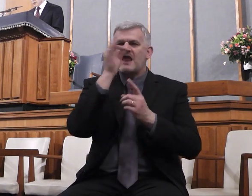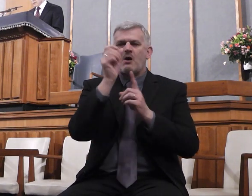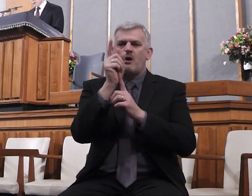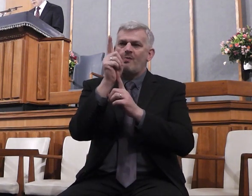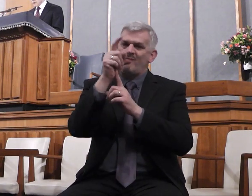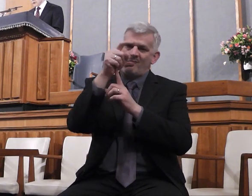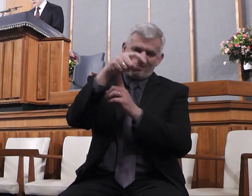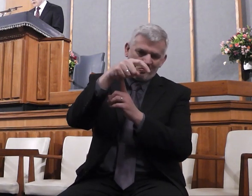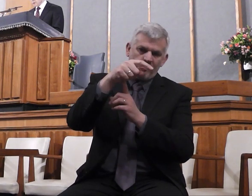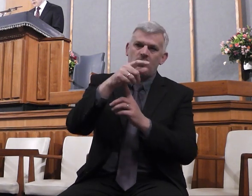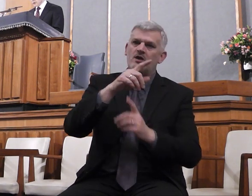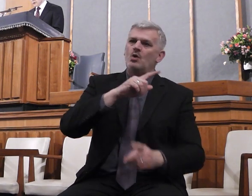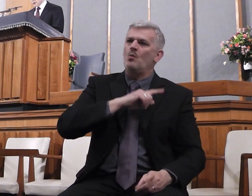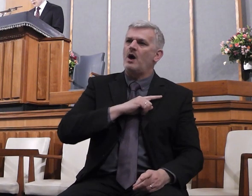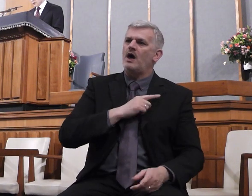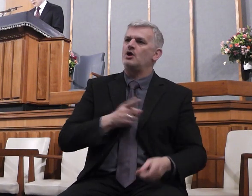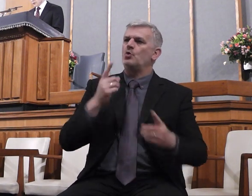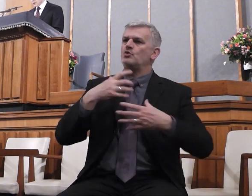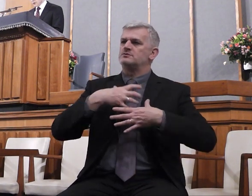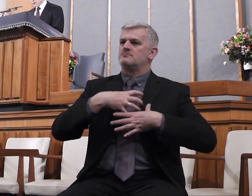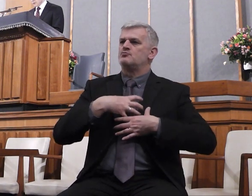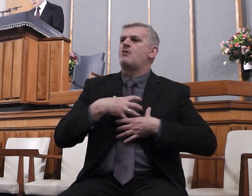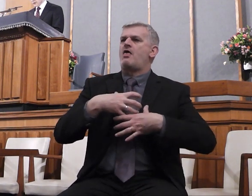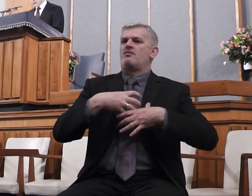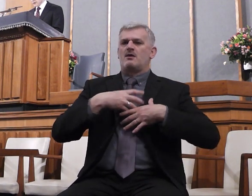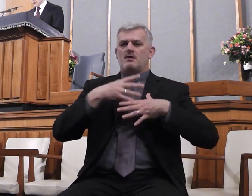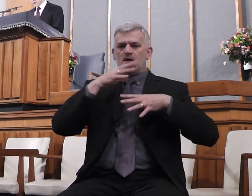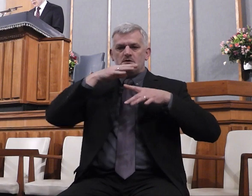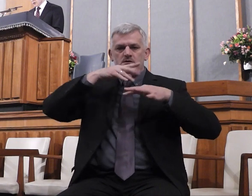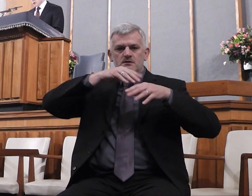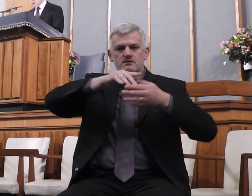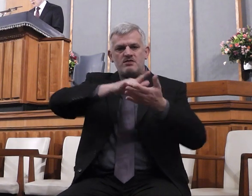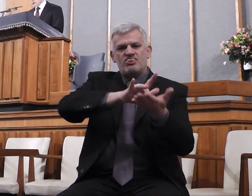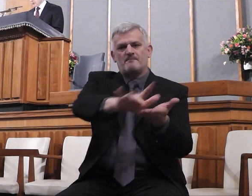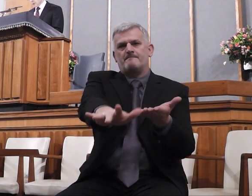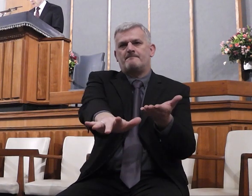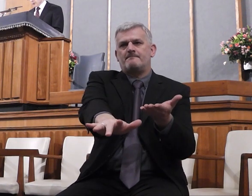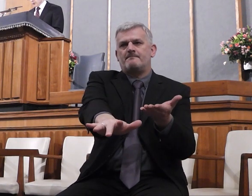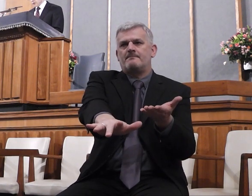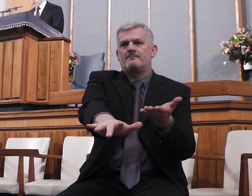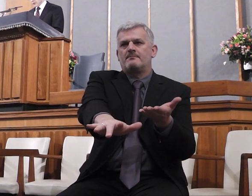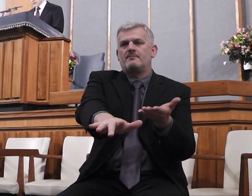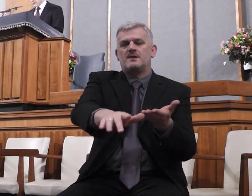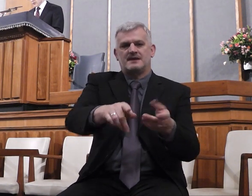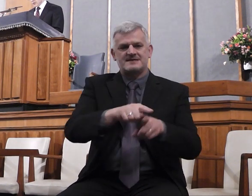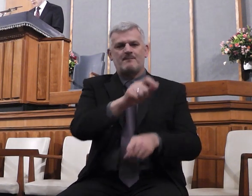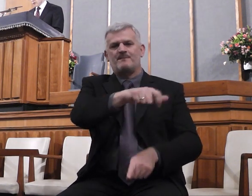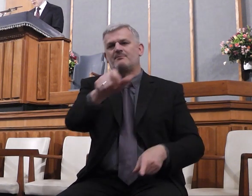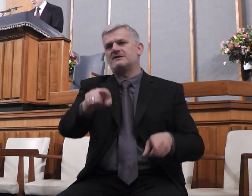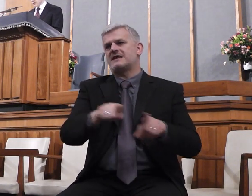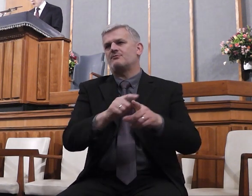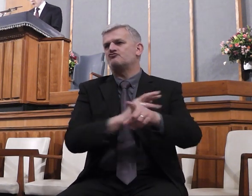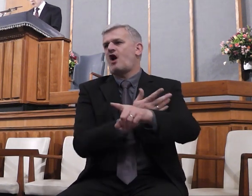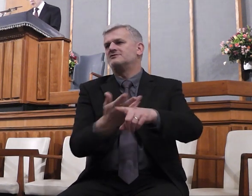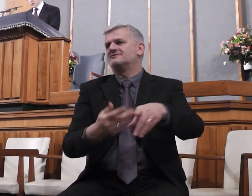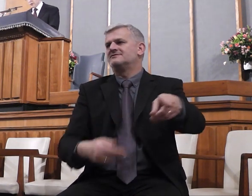because the spirit of the Lord bloweth upon it. Surely the people is grass, the grass withereth,